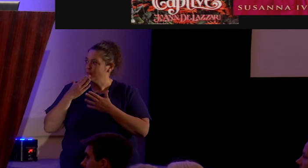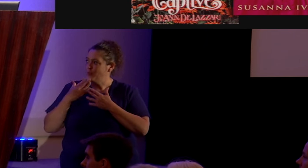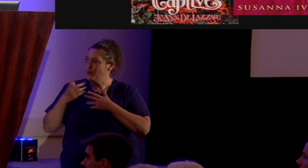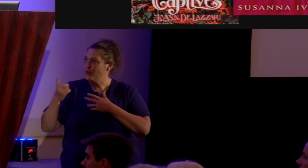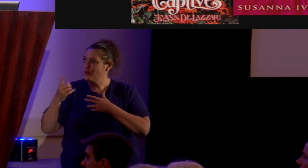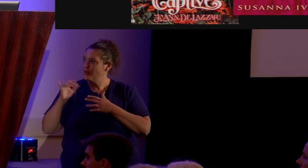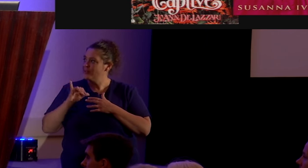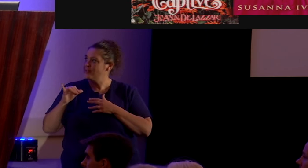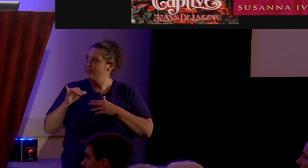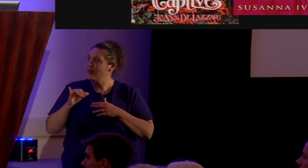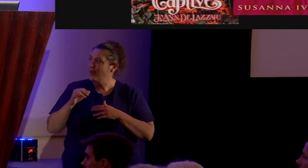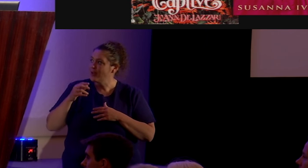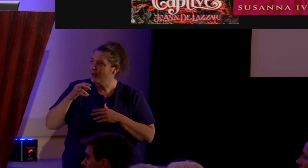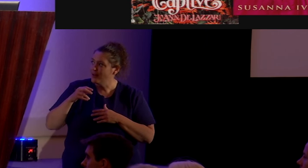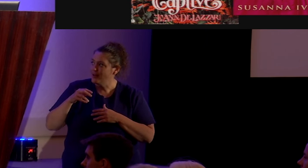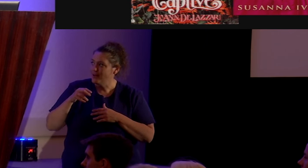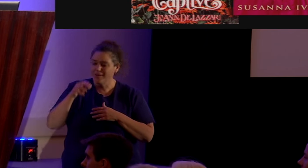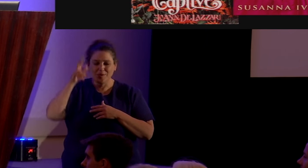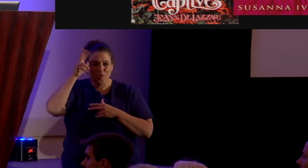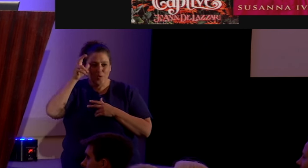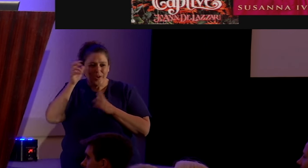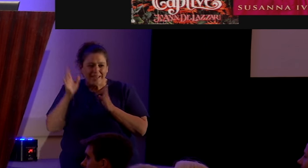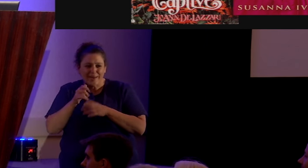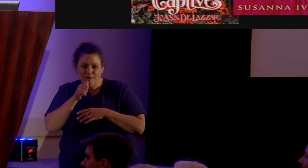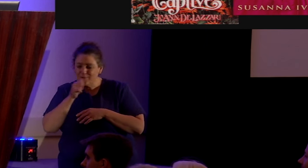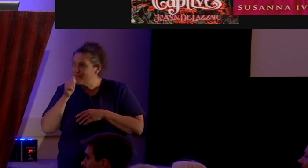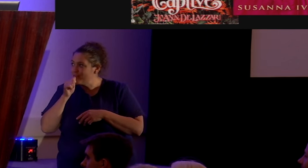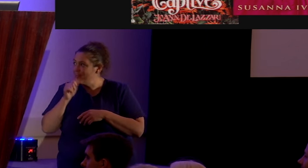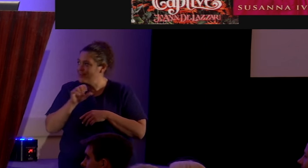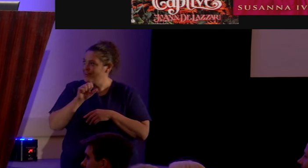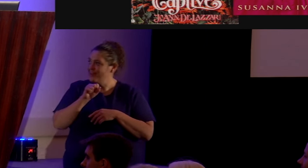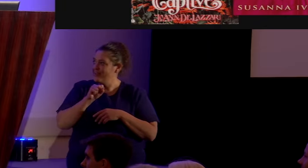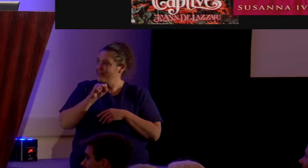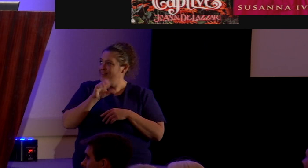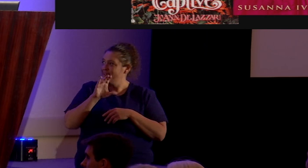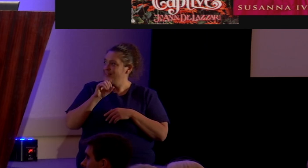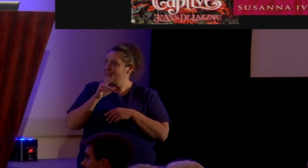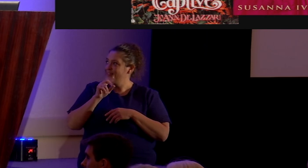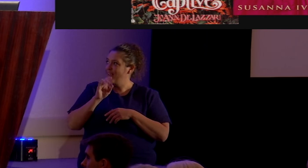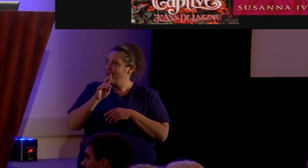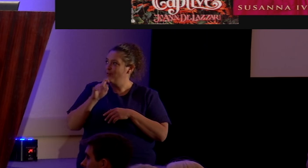Wicked Little Secrets, Scoundrels Captive.